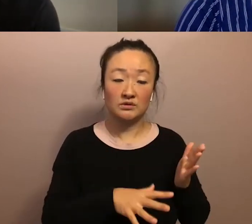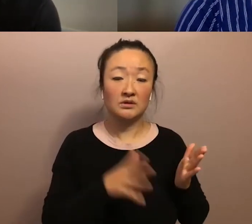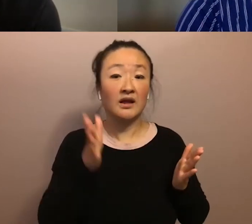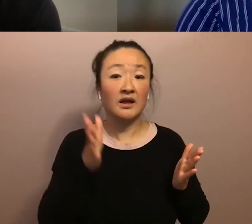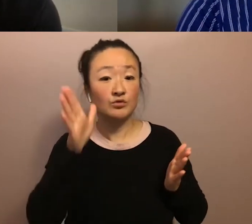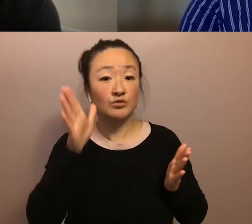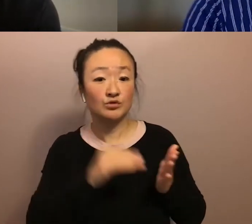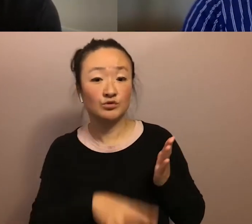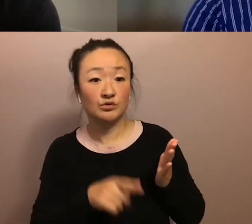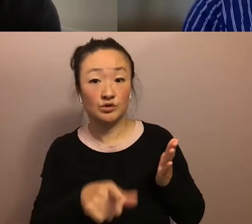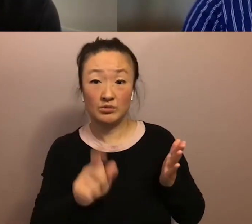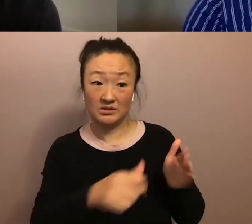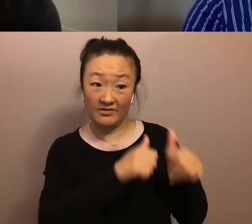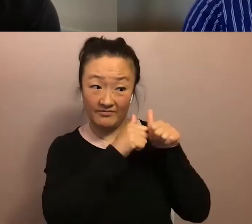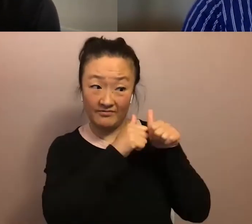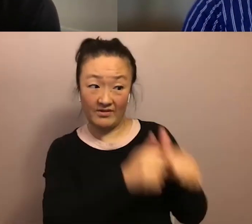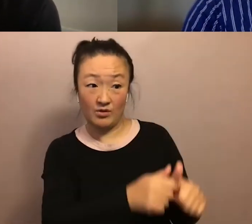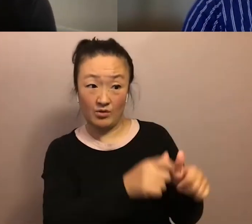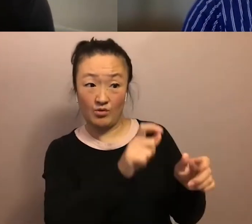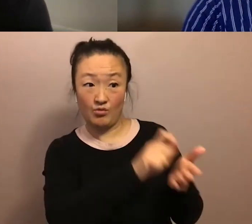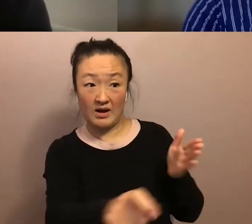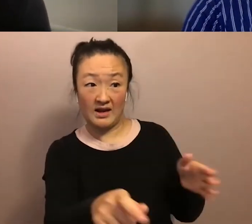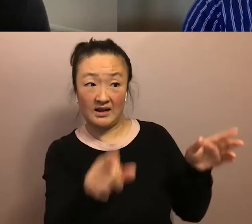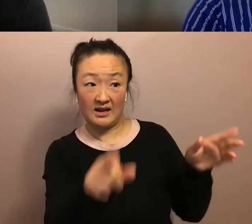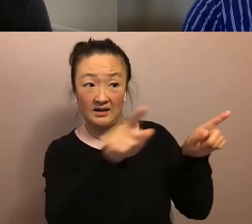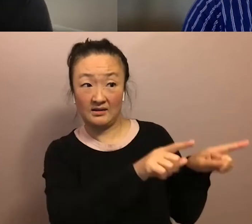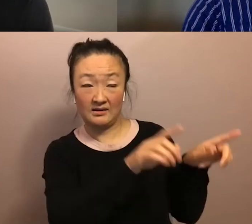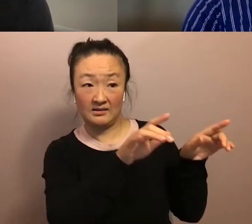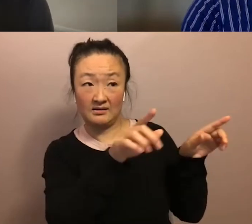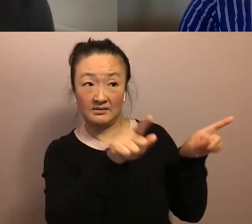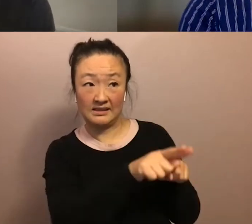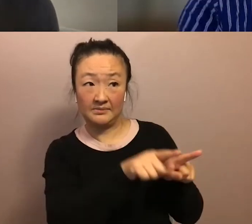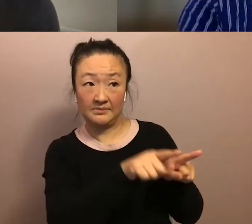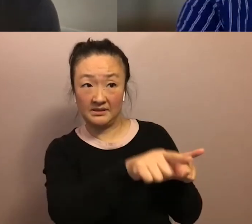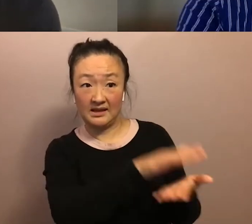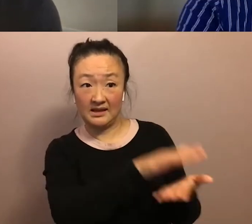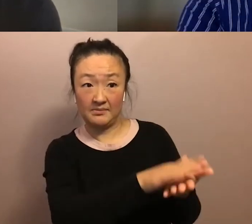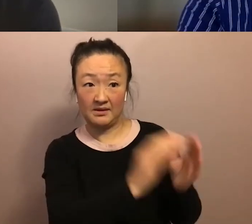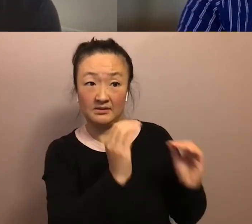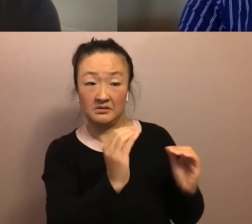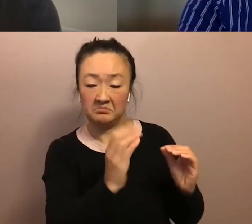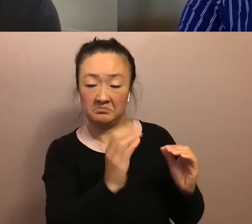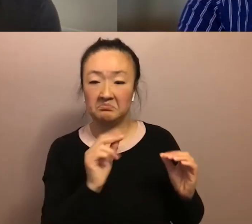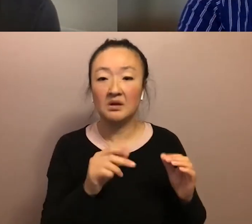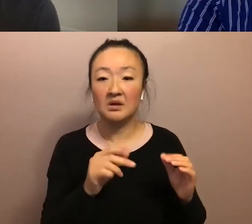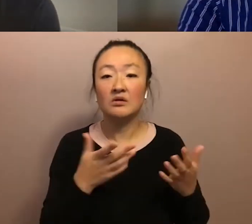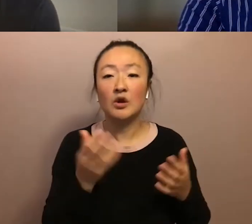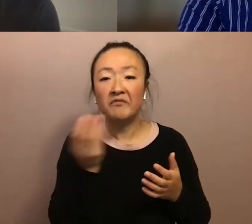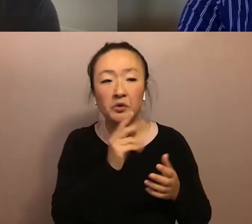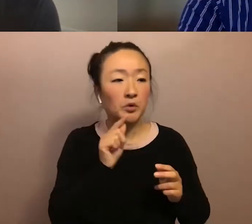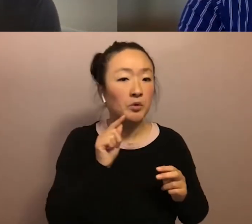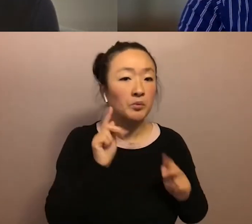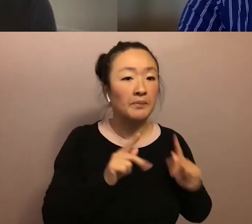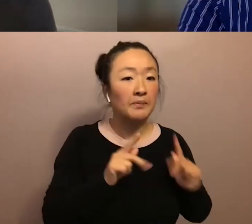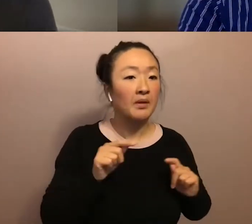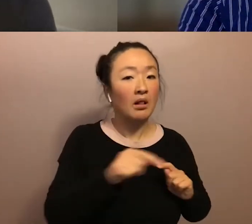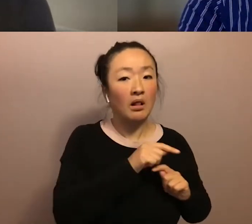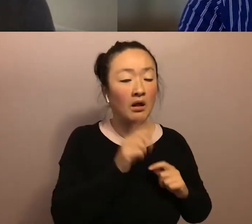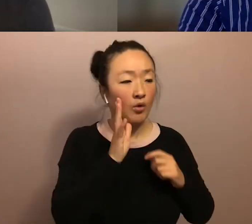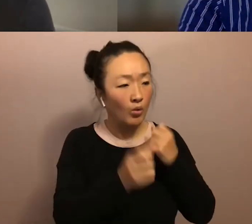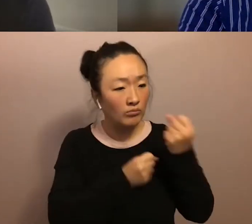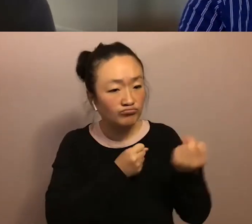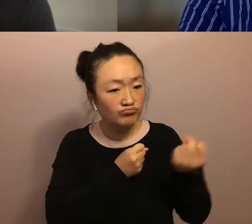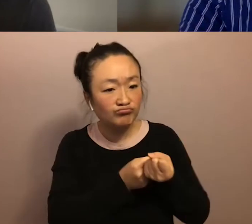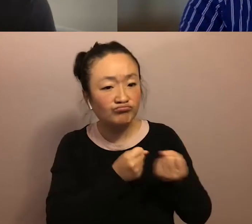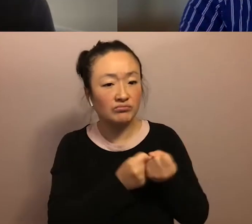write the way that the academy says you have to write. And all you really need is a few people in your corner who you trust, who will fight for